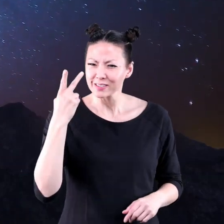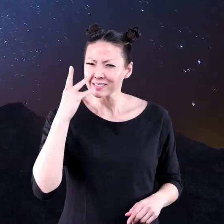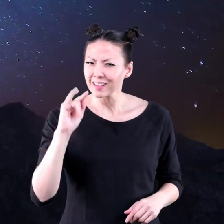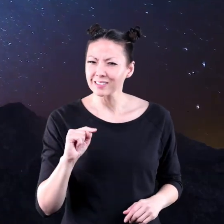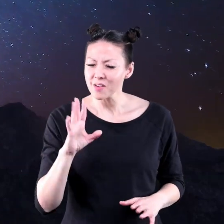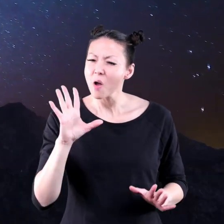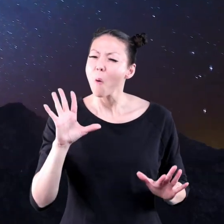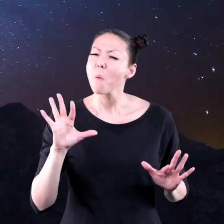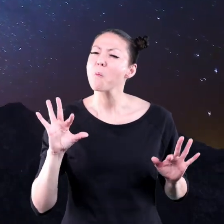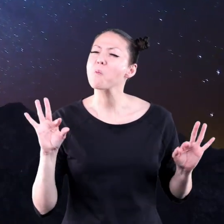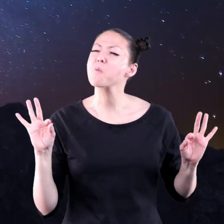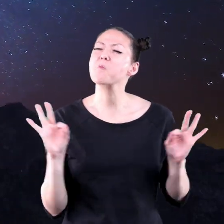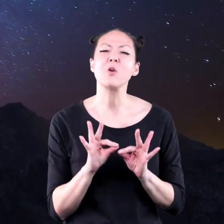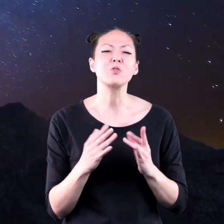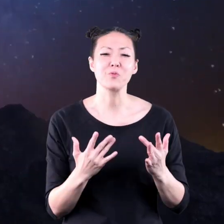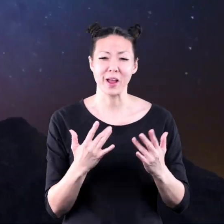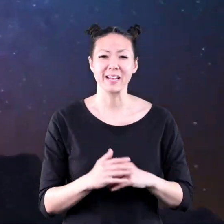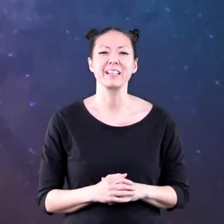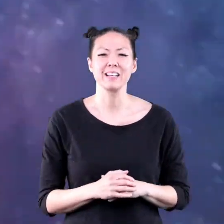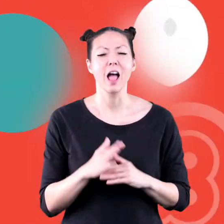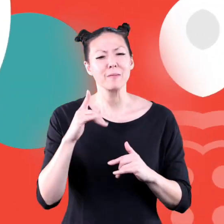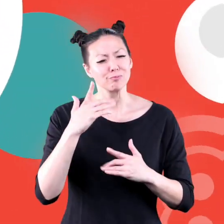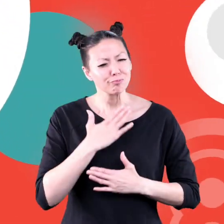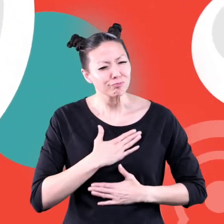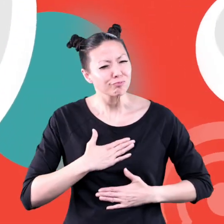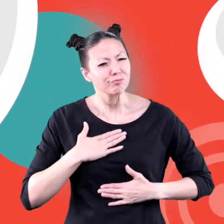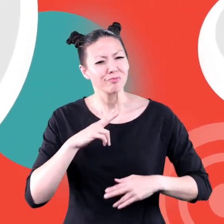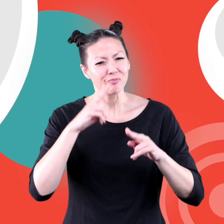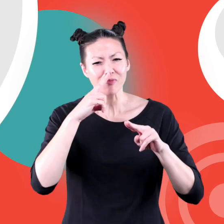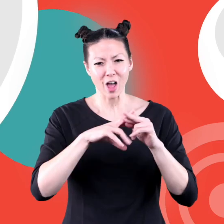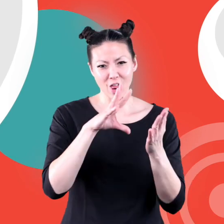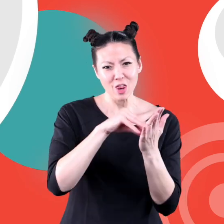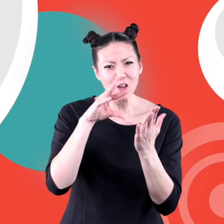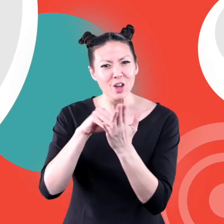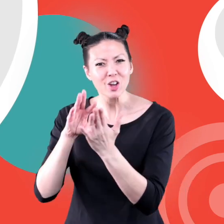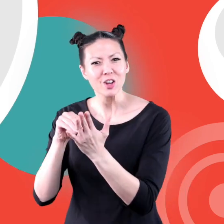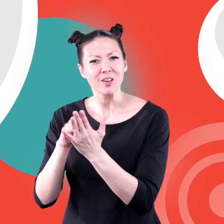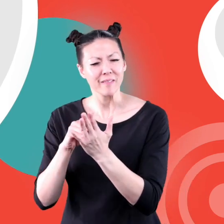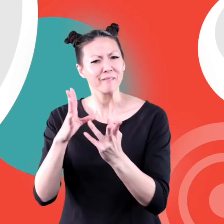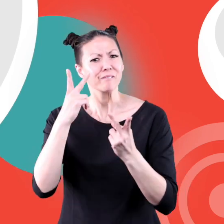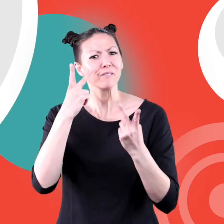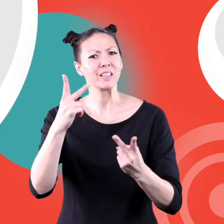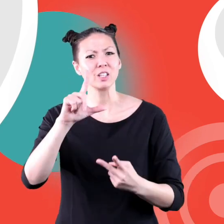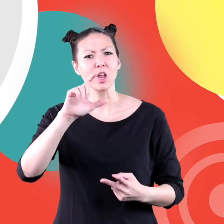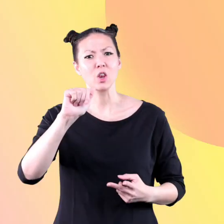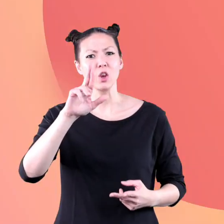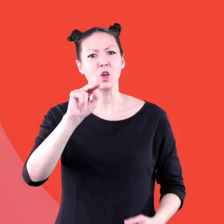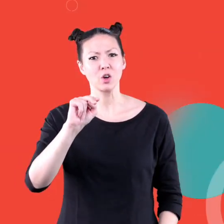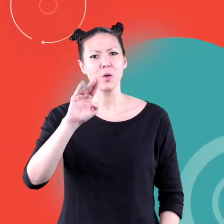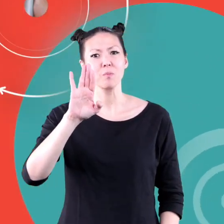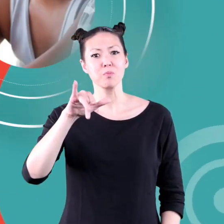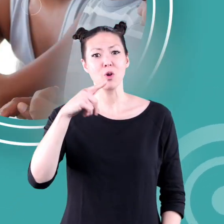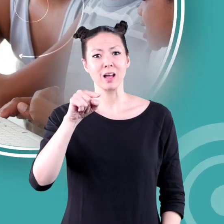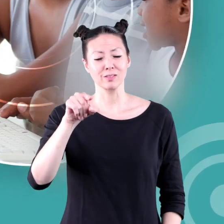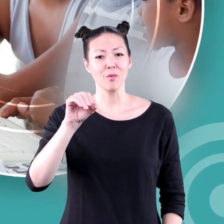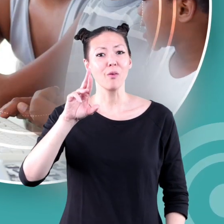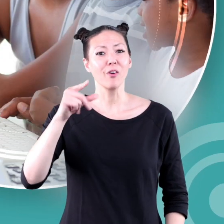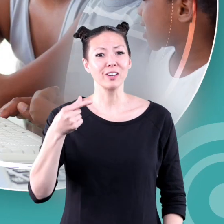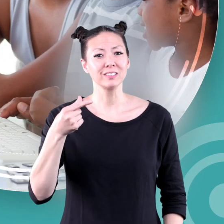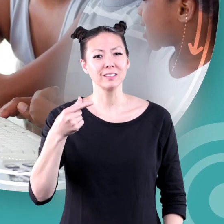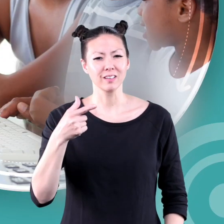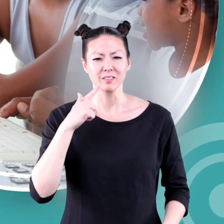are there to see it. It will be worth the wait! Hope you had fun learning with us! Visit us at learnbright